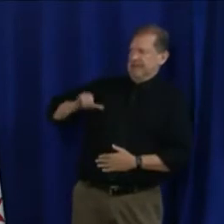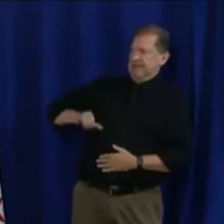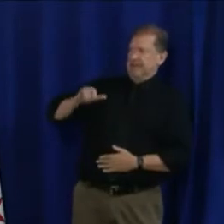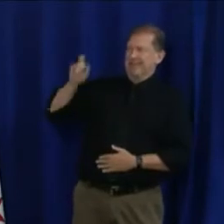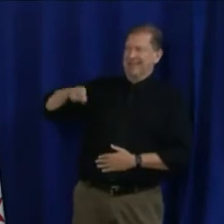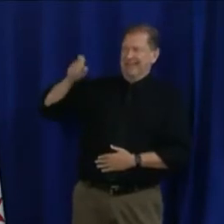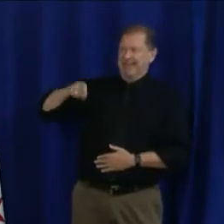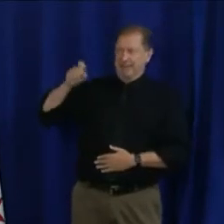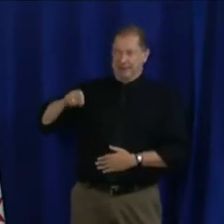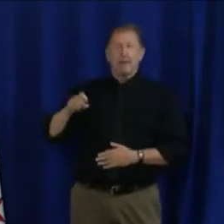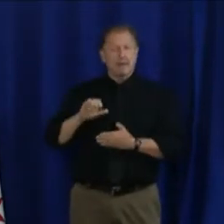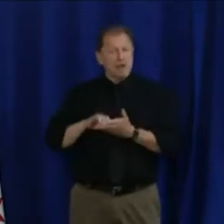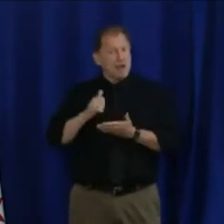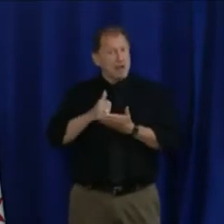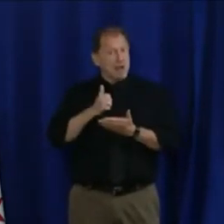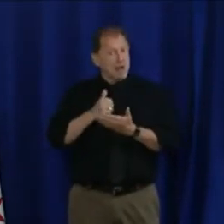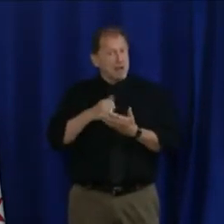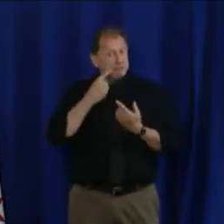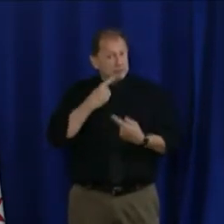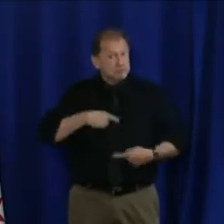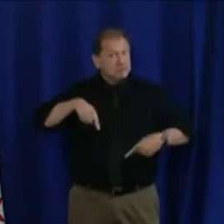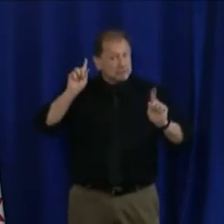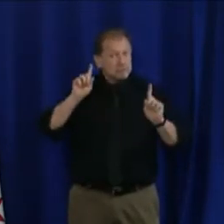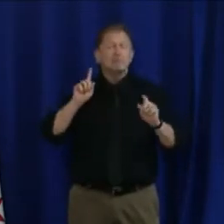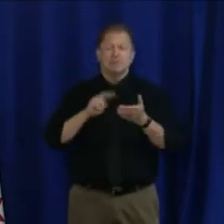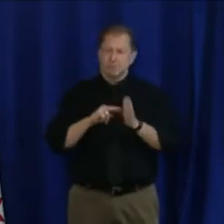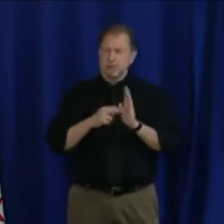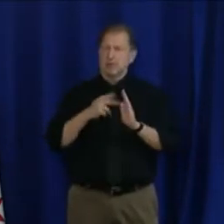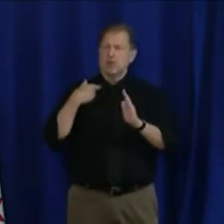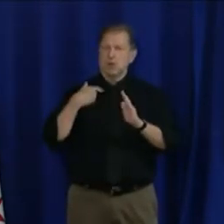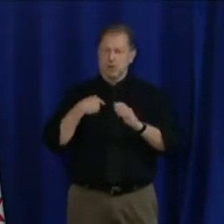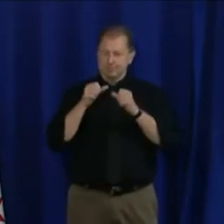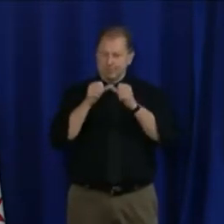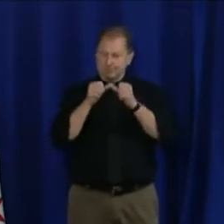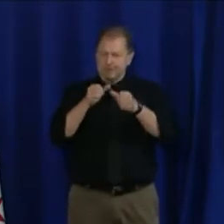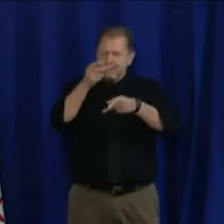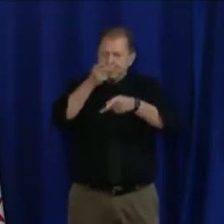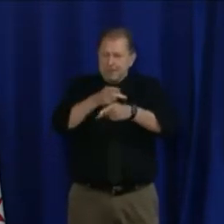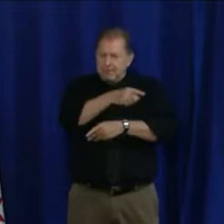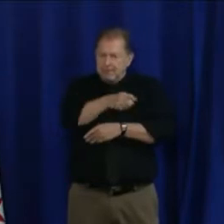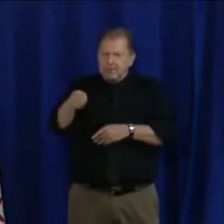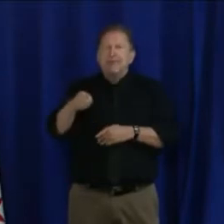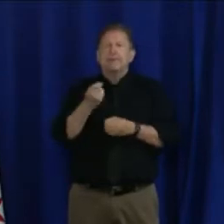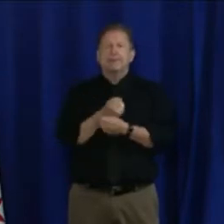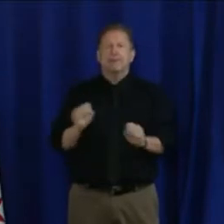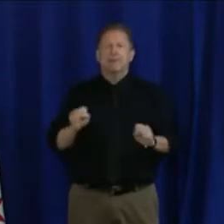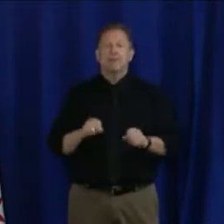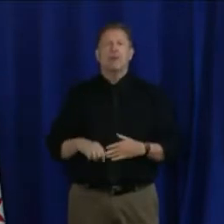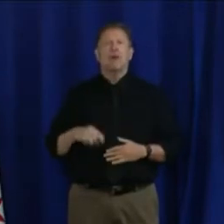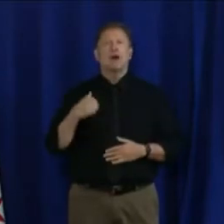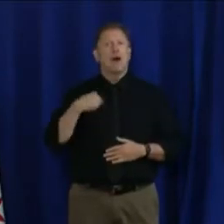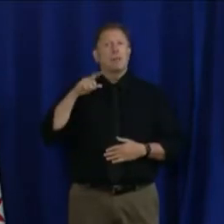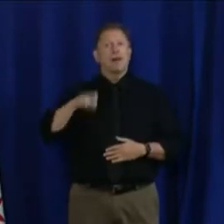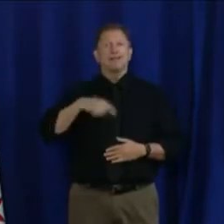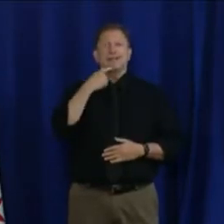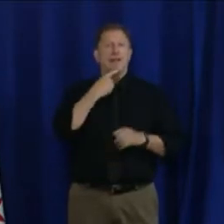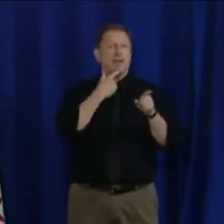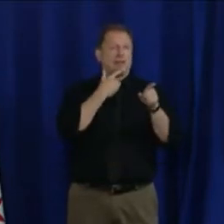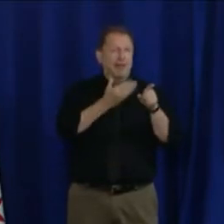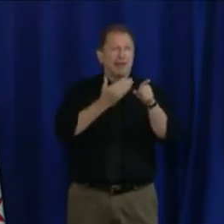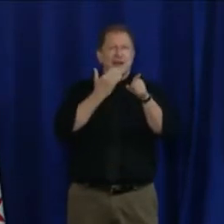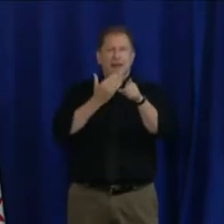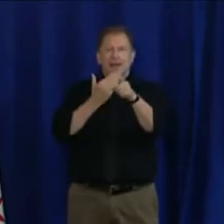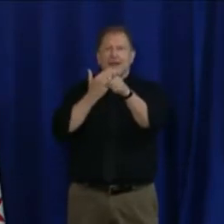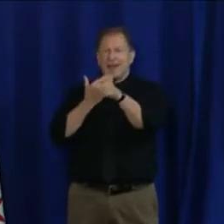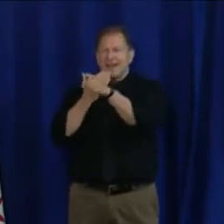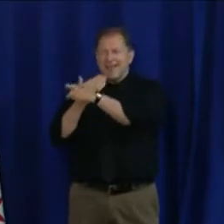keep Chicagoans safe. I want to take this moment to thank all of you out there who have been staying home